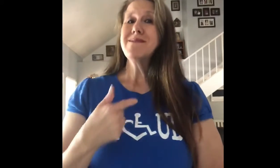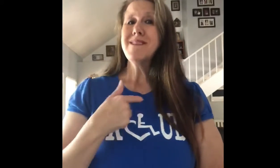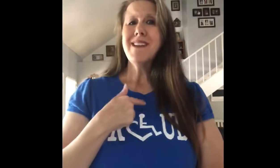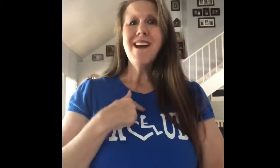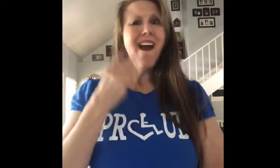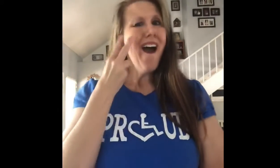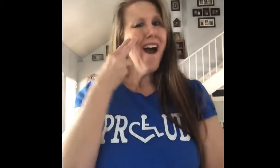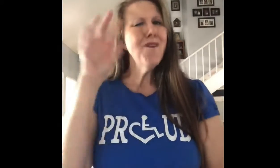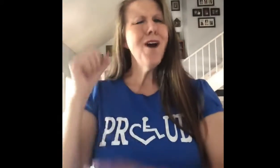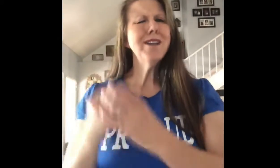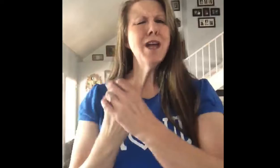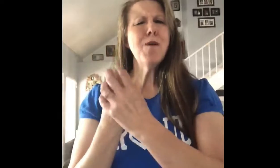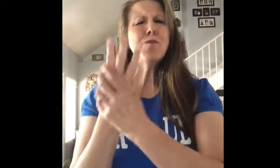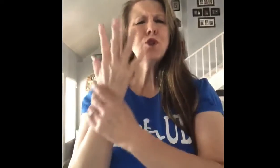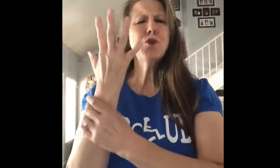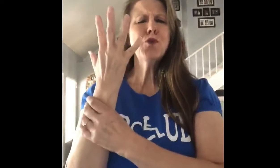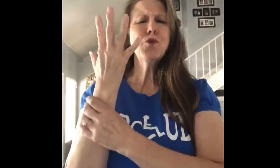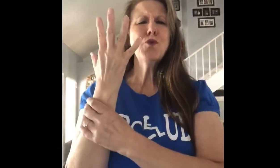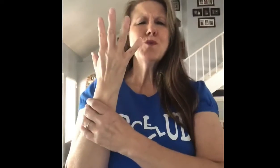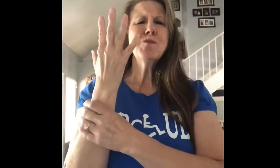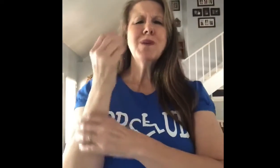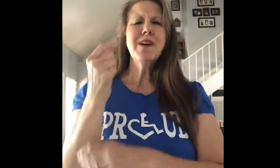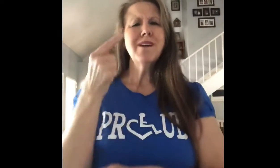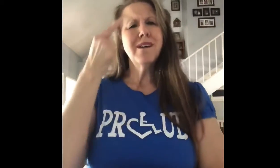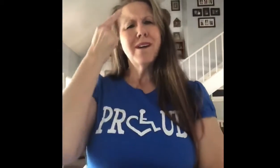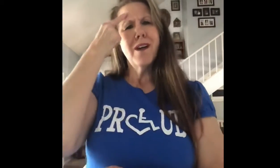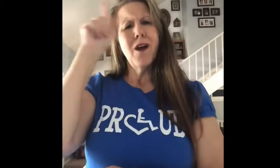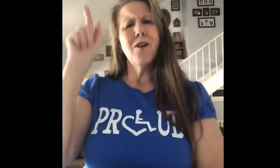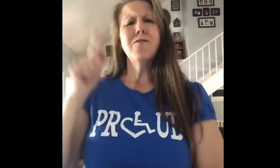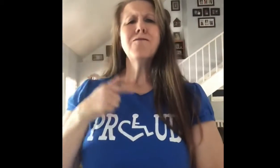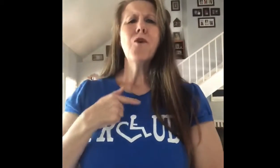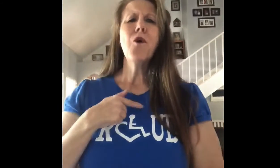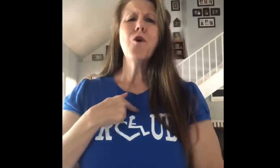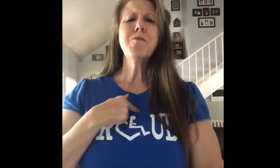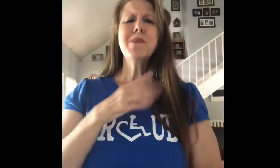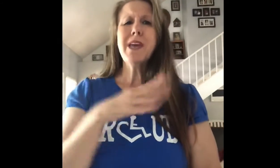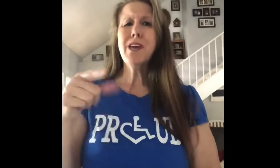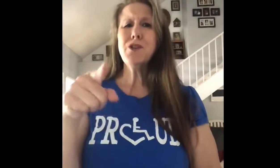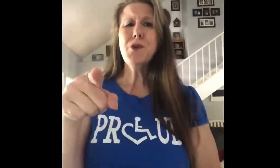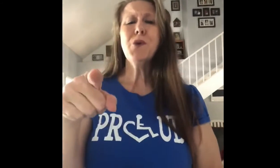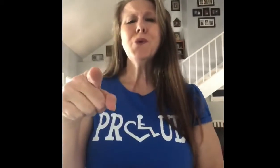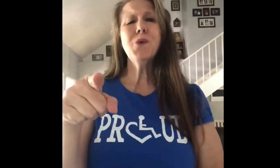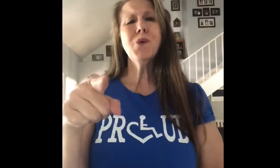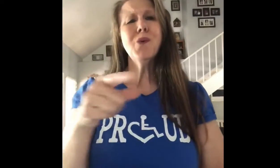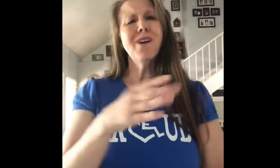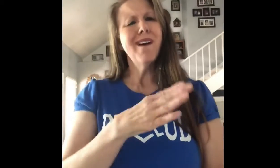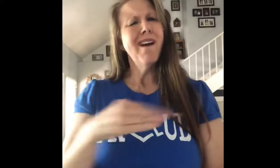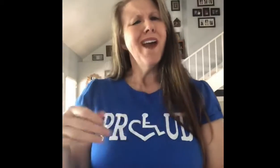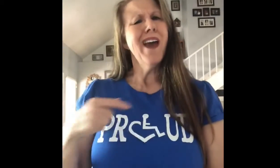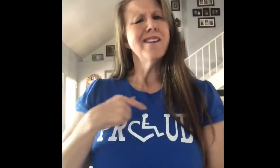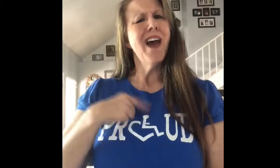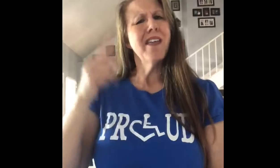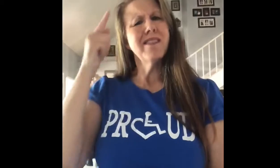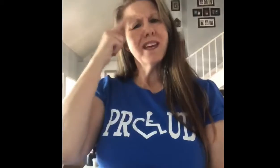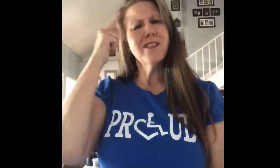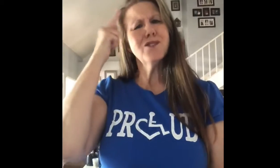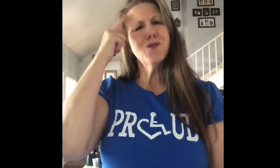I see them bloom, falling in you, and I think to